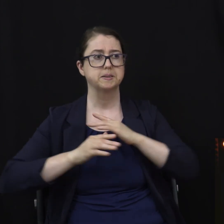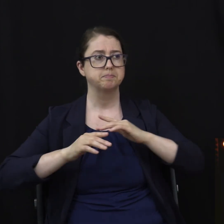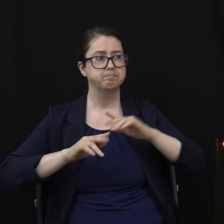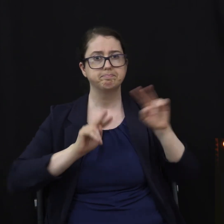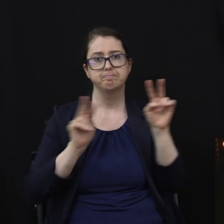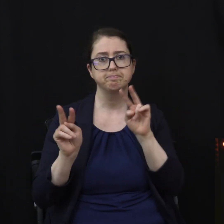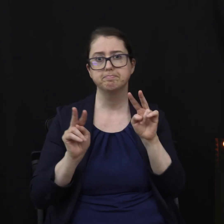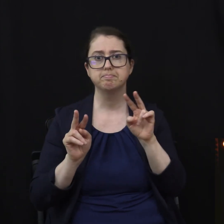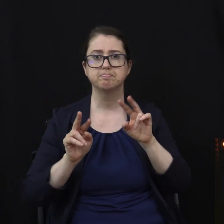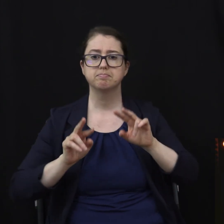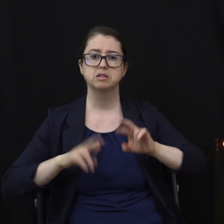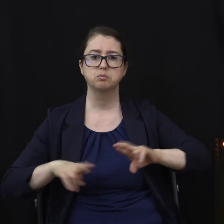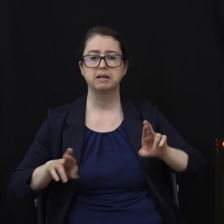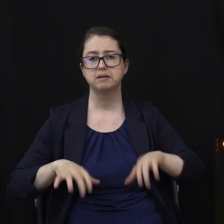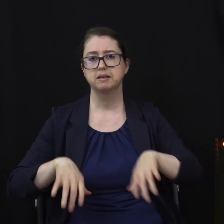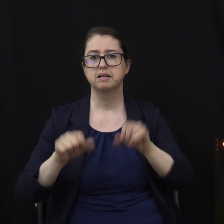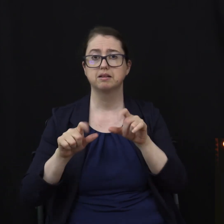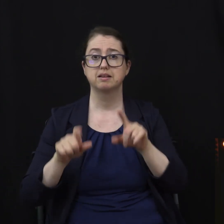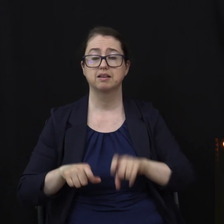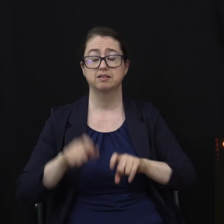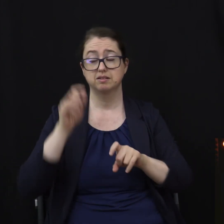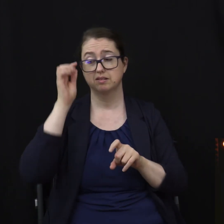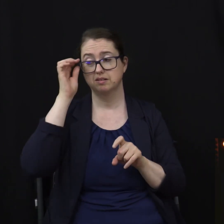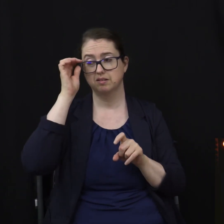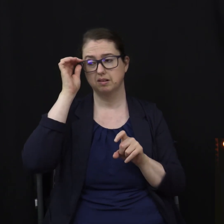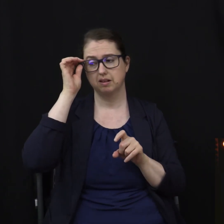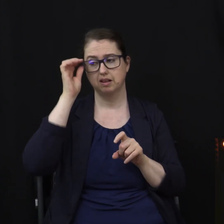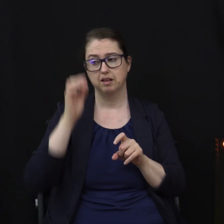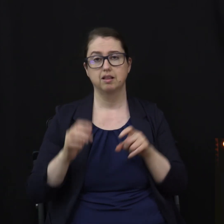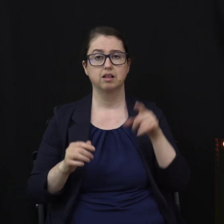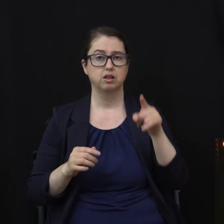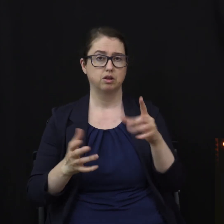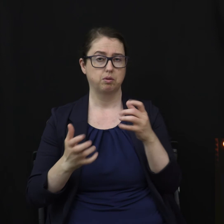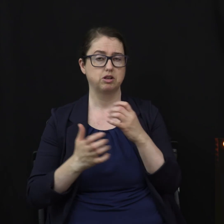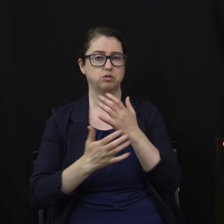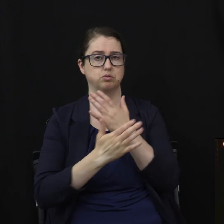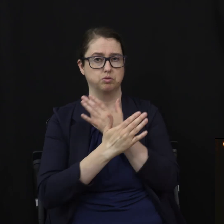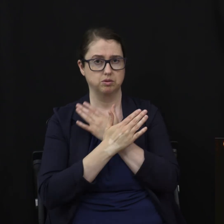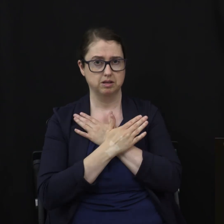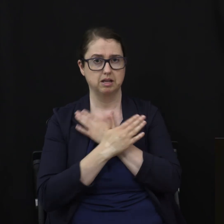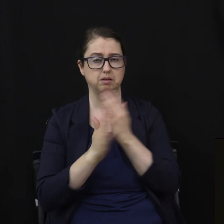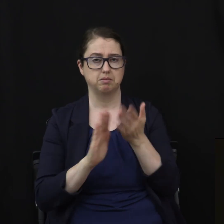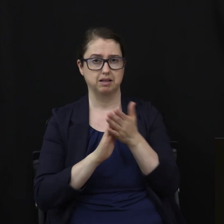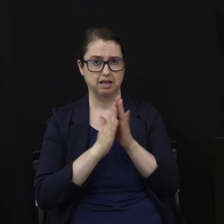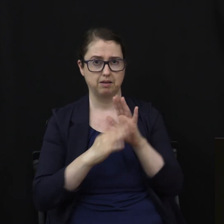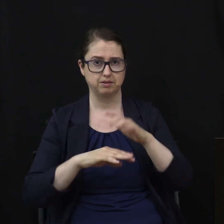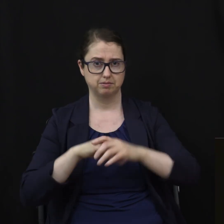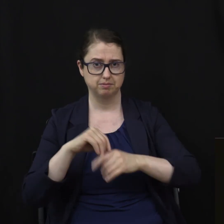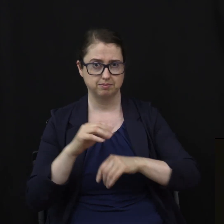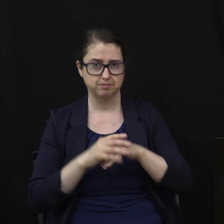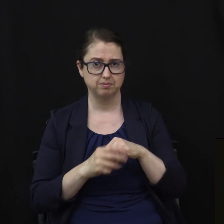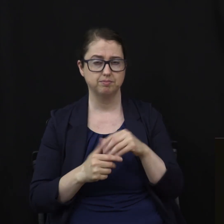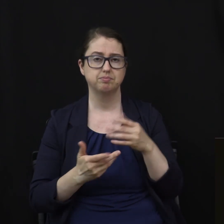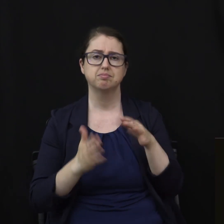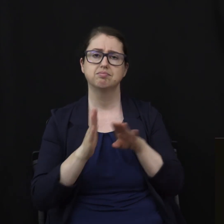test. Also, you want to relax and get comfortable. Develop a routine. Now,